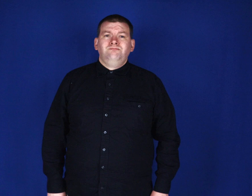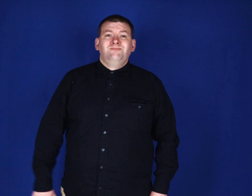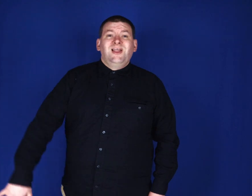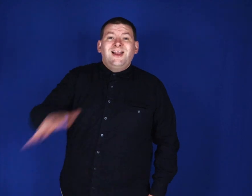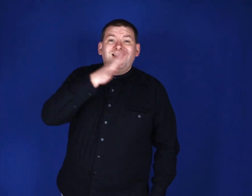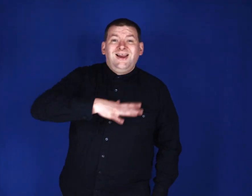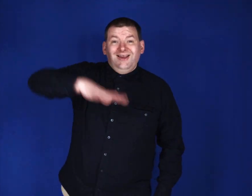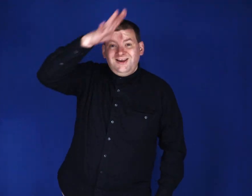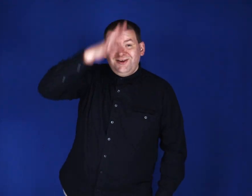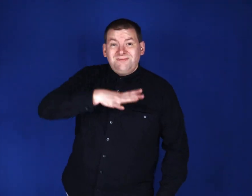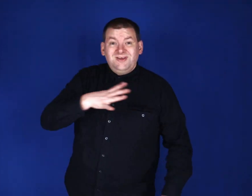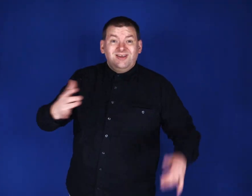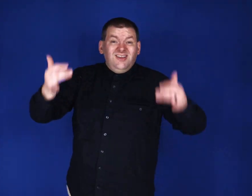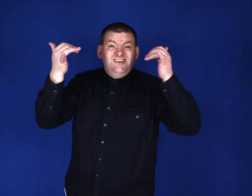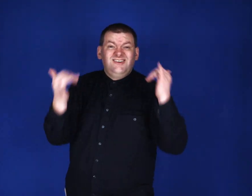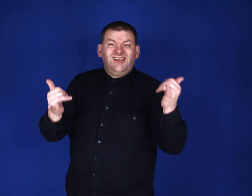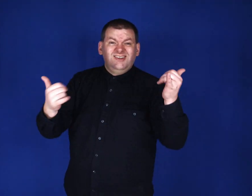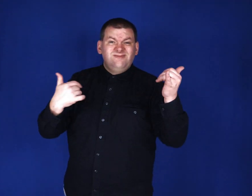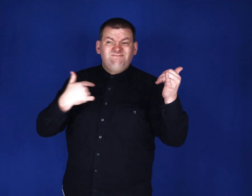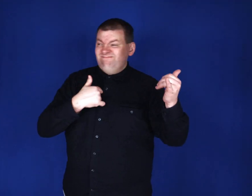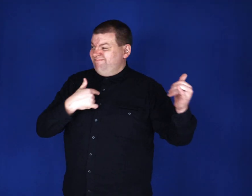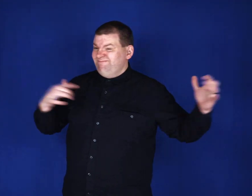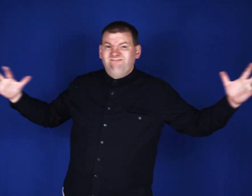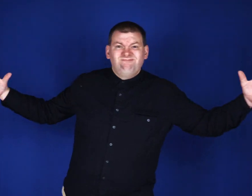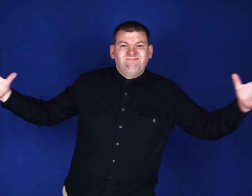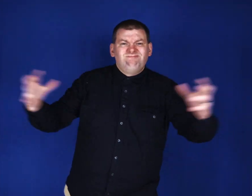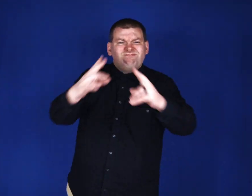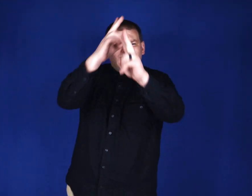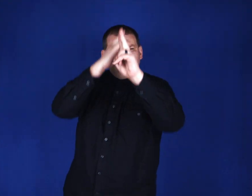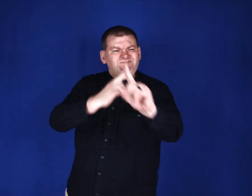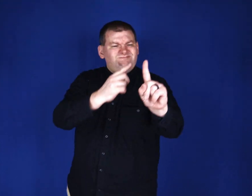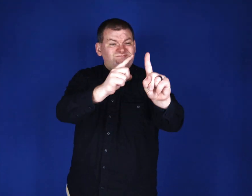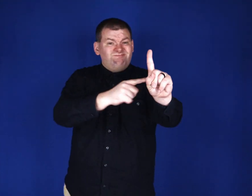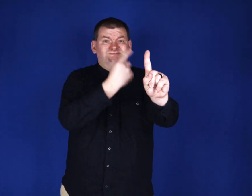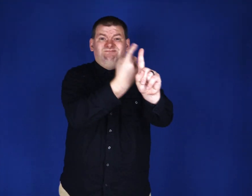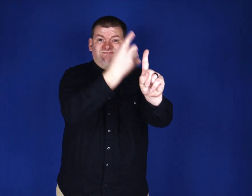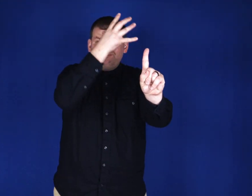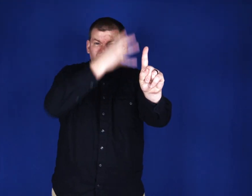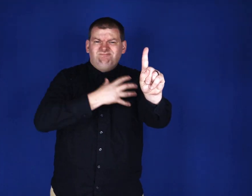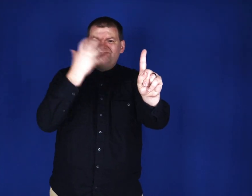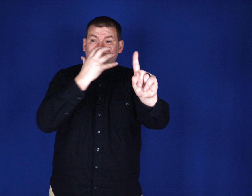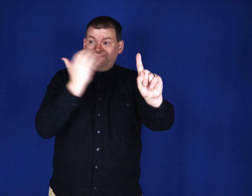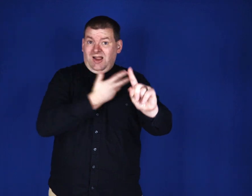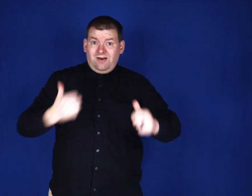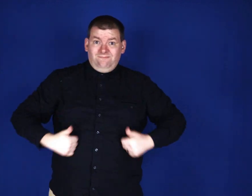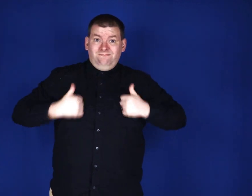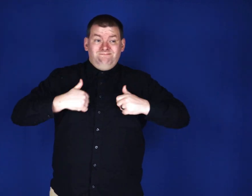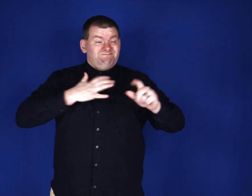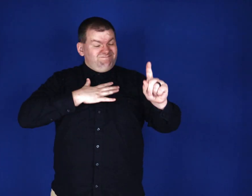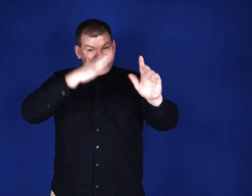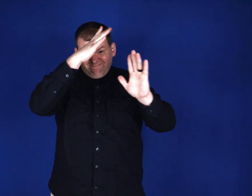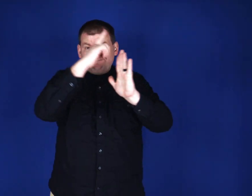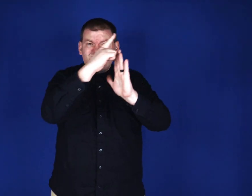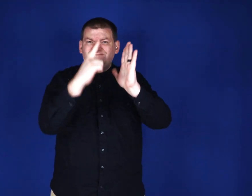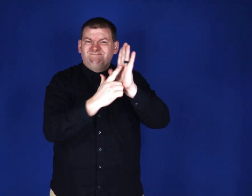Ladies and gentlemen, today, we gather to honor a remarkable man in our lives, my beloved father-in-law.